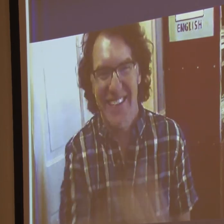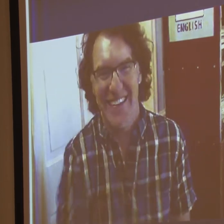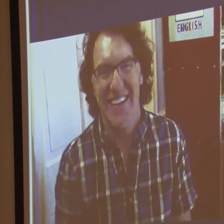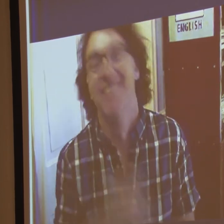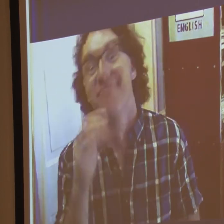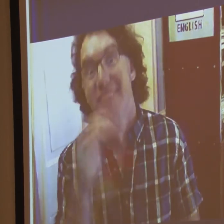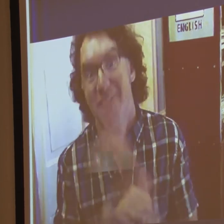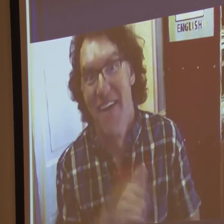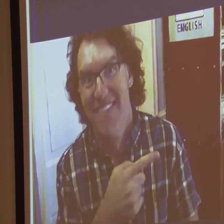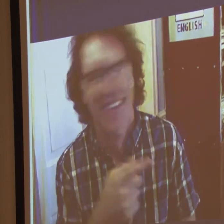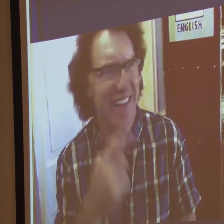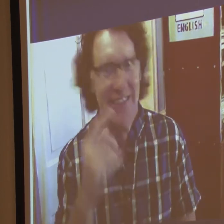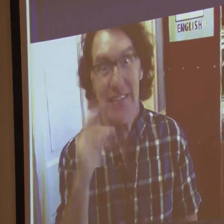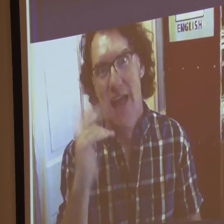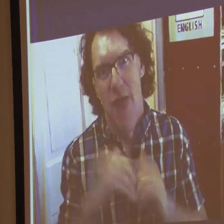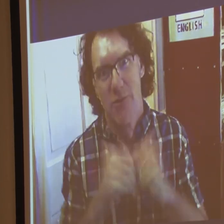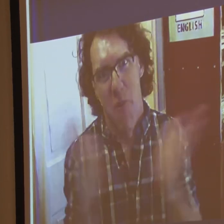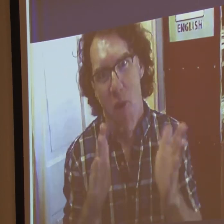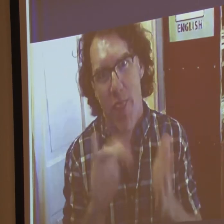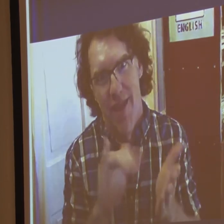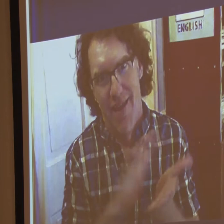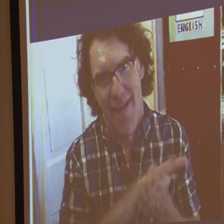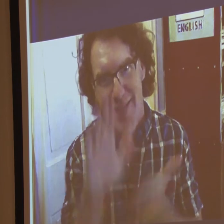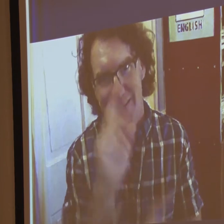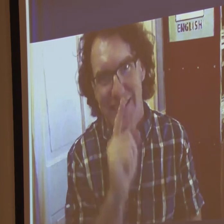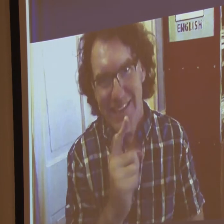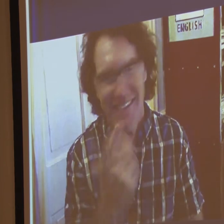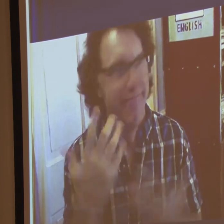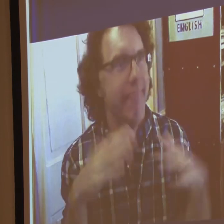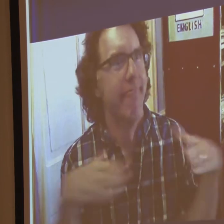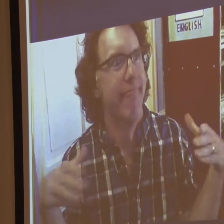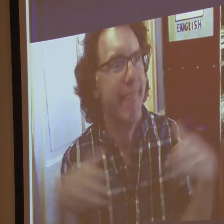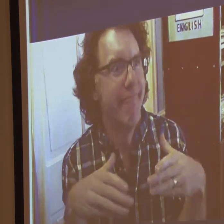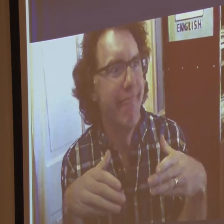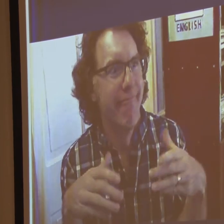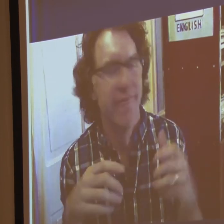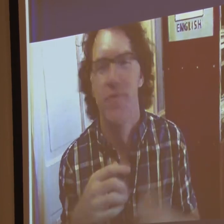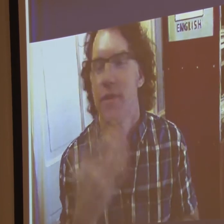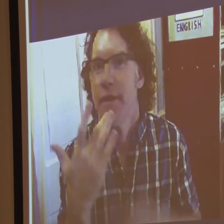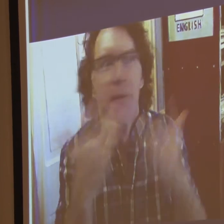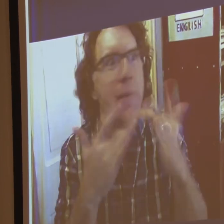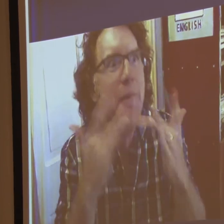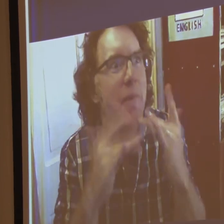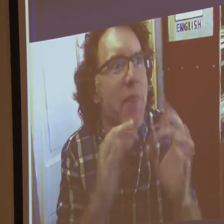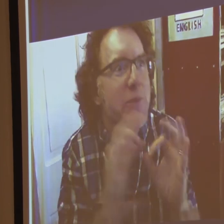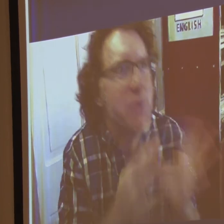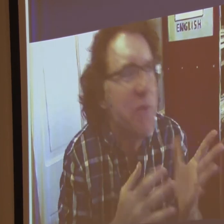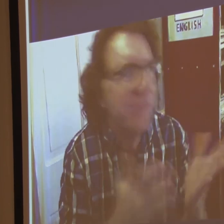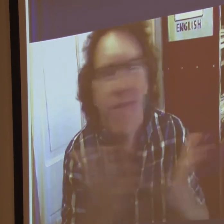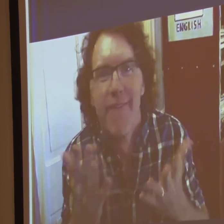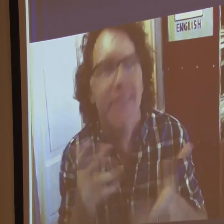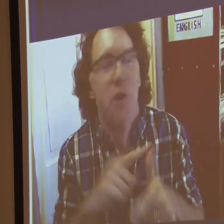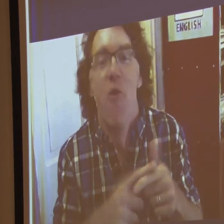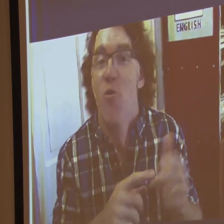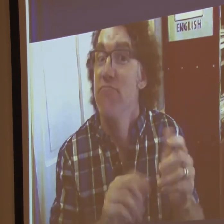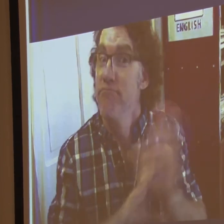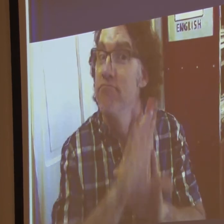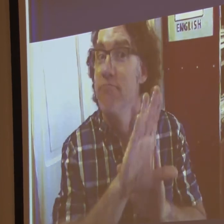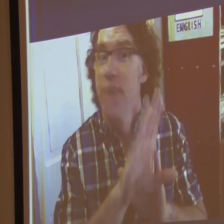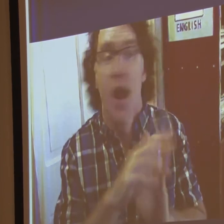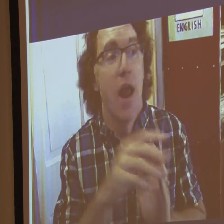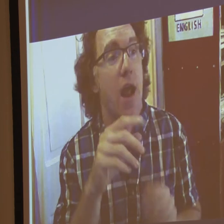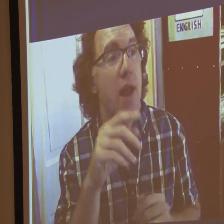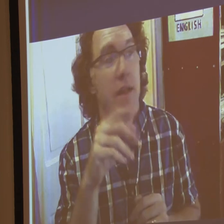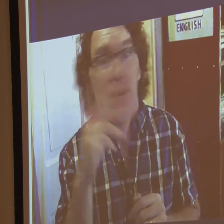my interpreter. There was, yes. It was such a small college, they didn't even have any interpreters. There was no interpreters